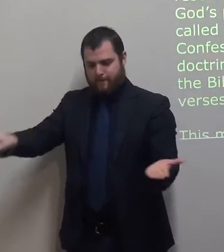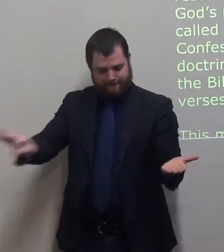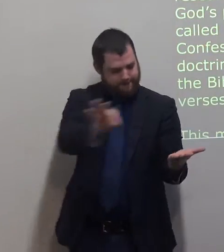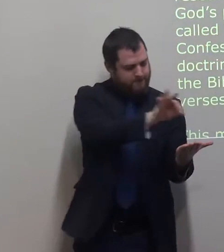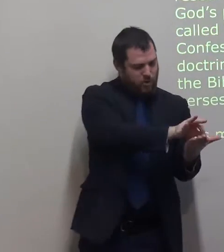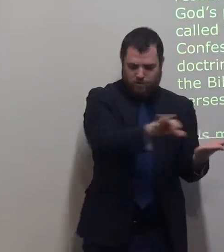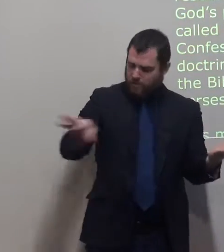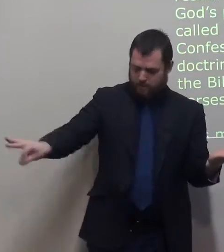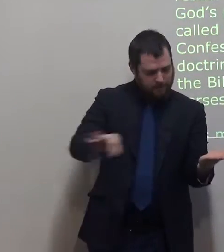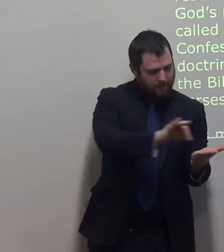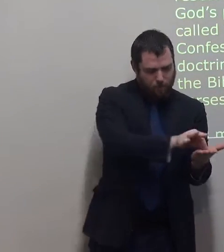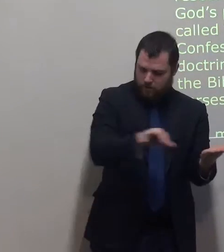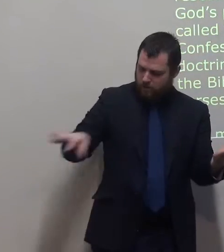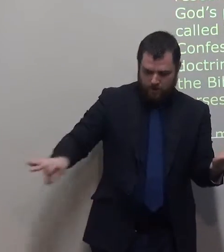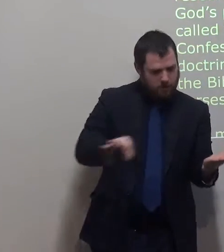all God's teachings from the Bible.